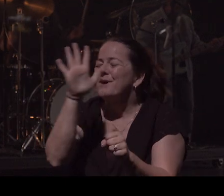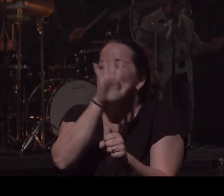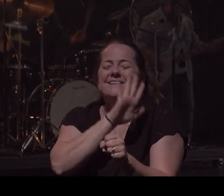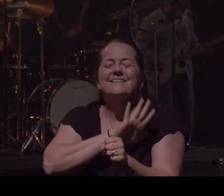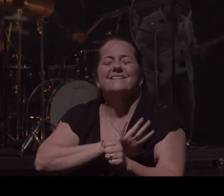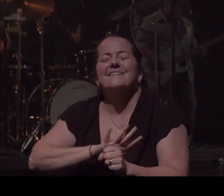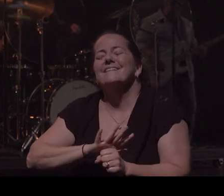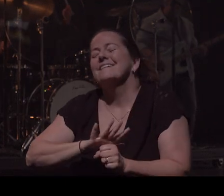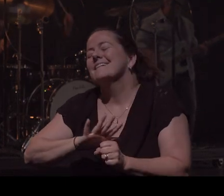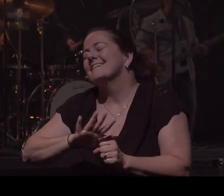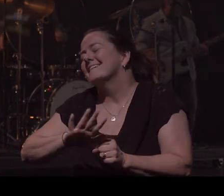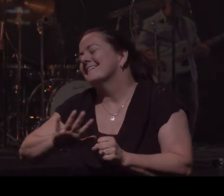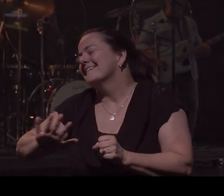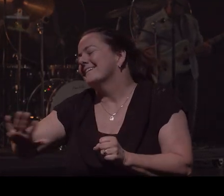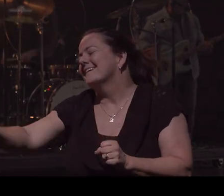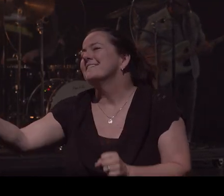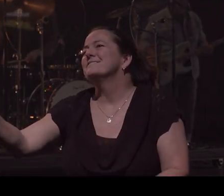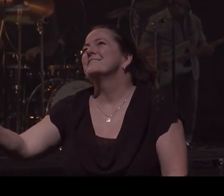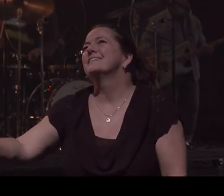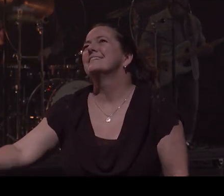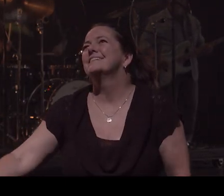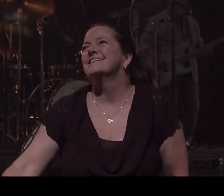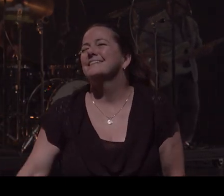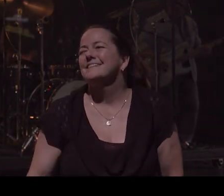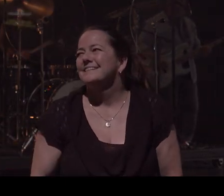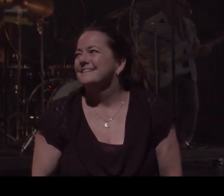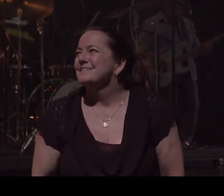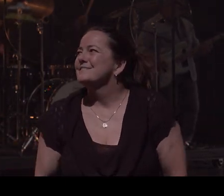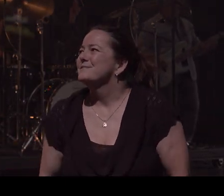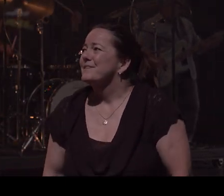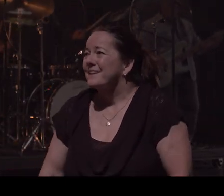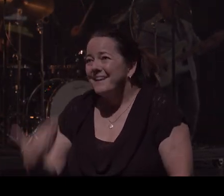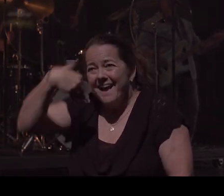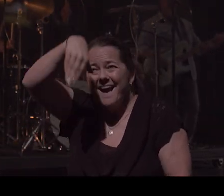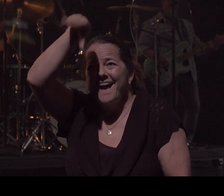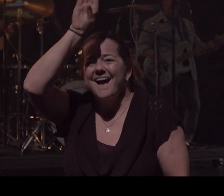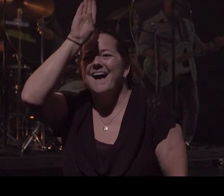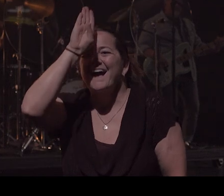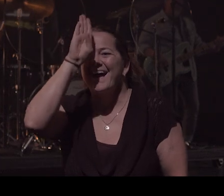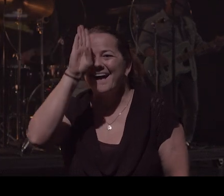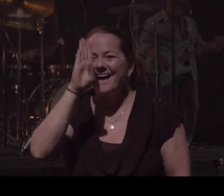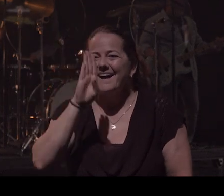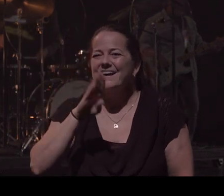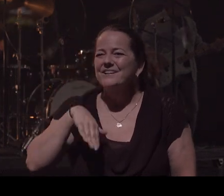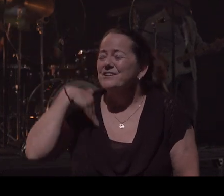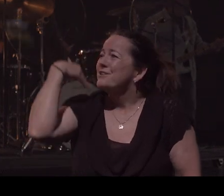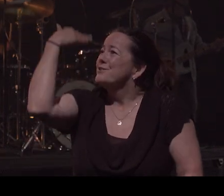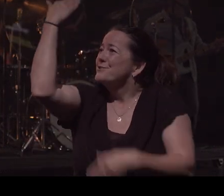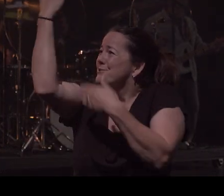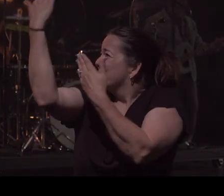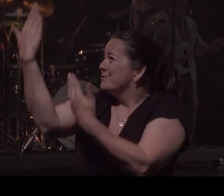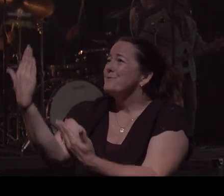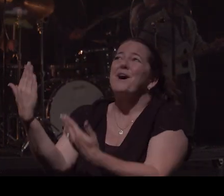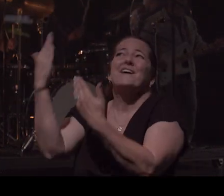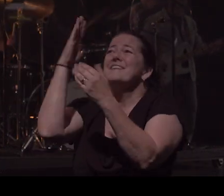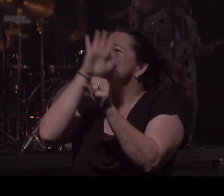enough That's who He is And Jireh You are enough